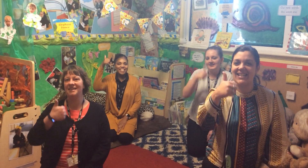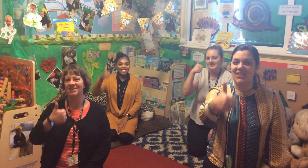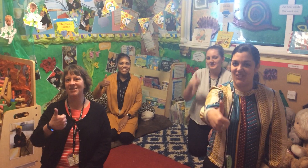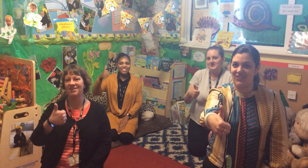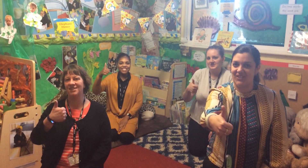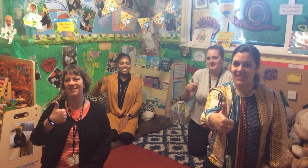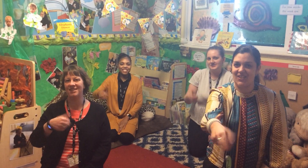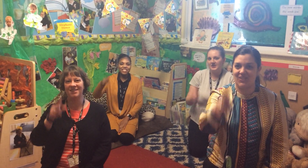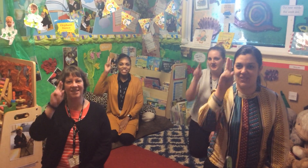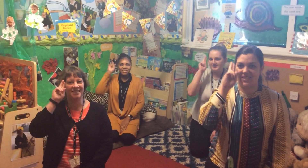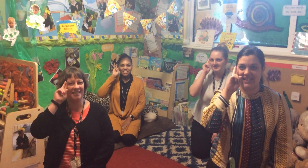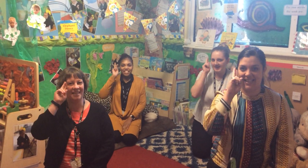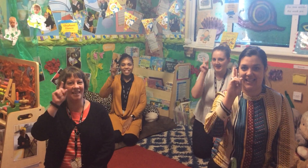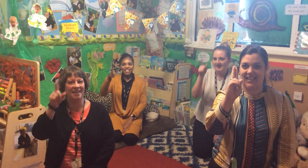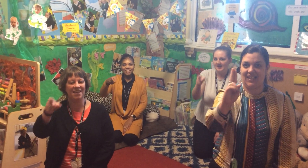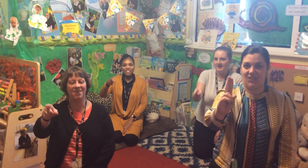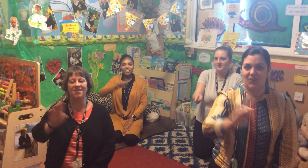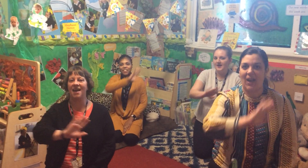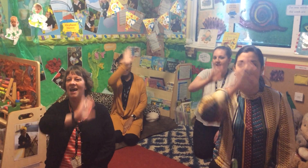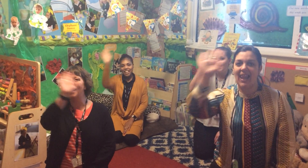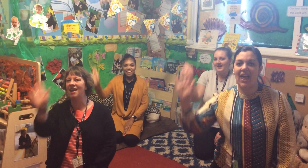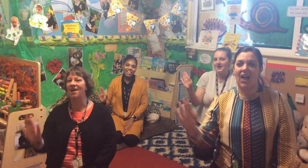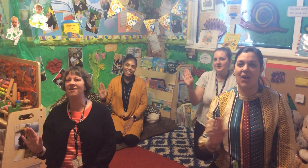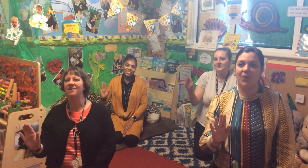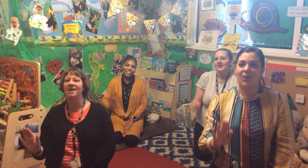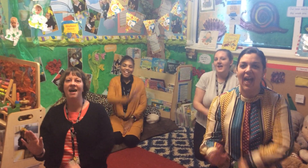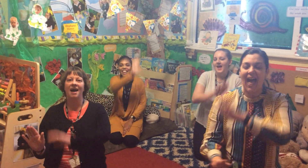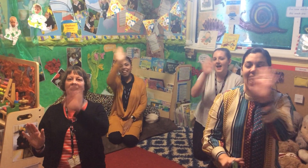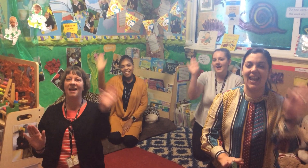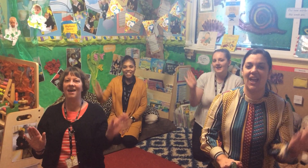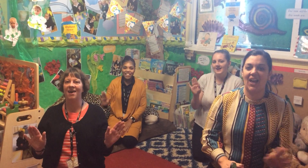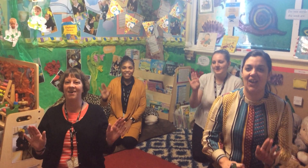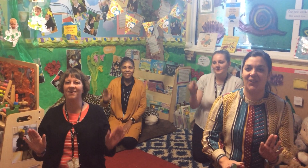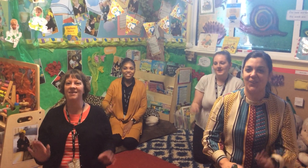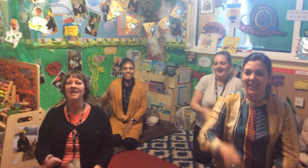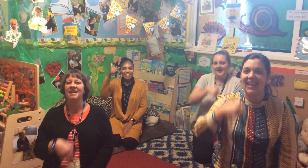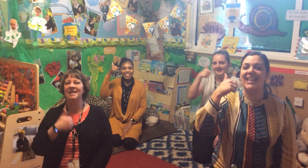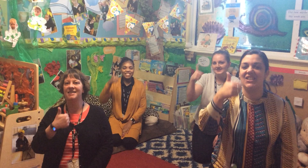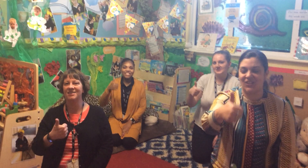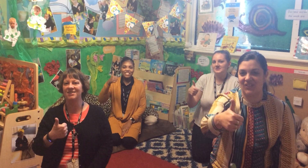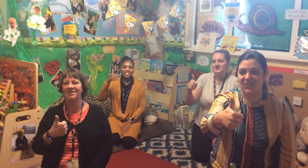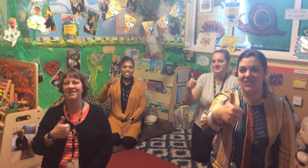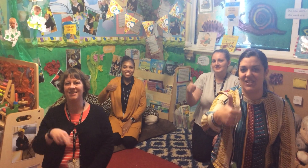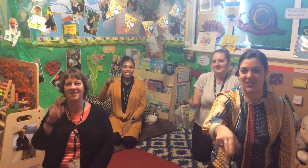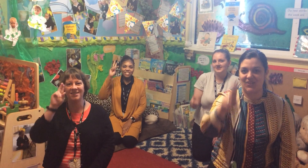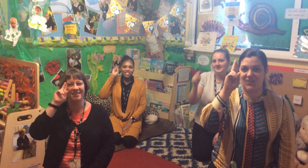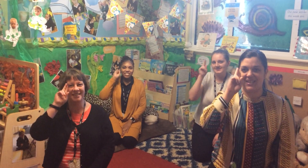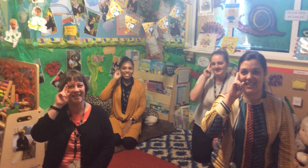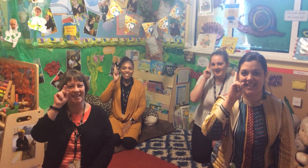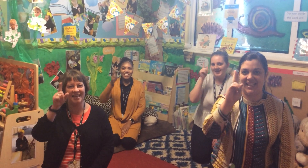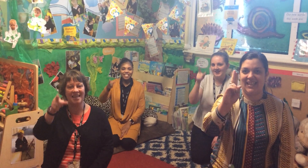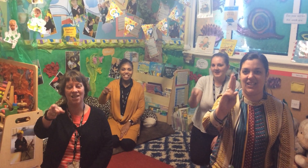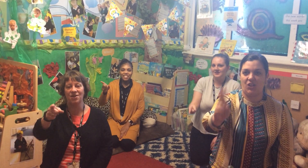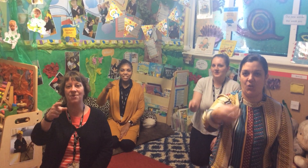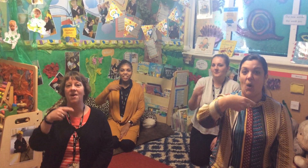it's good to see you. Hello, hello, it's good to see you.